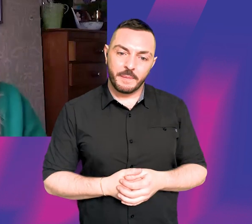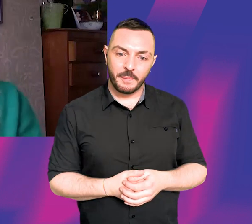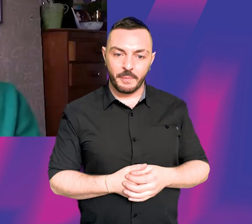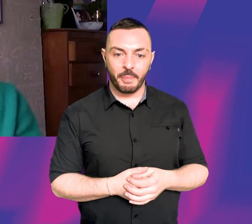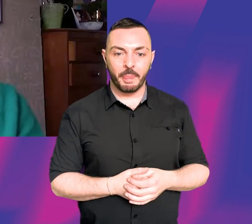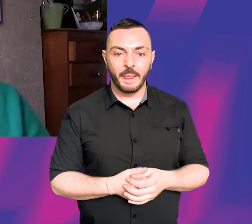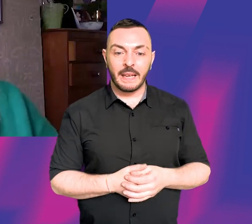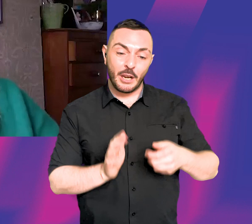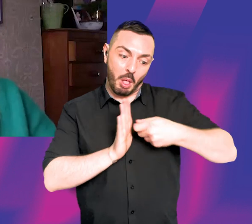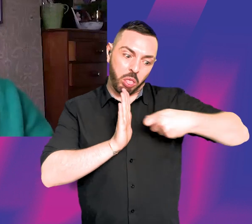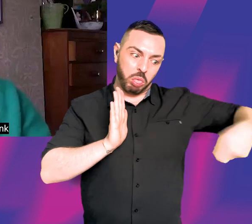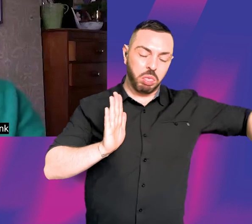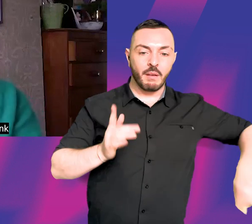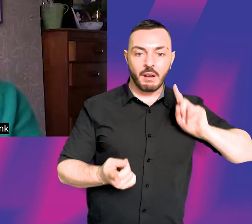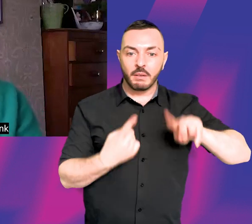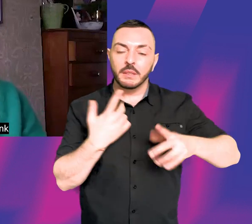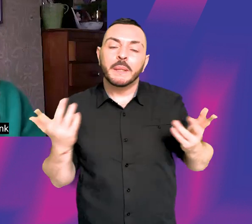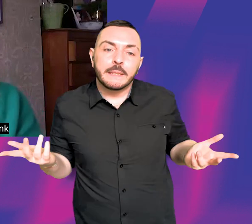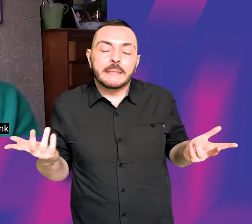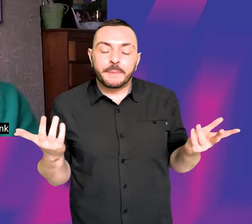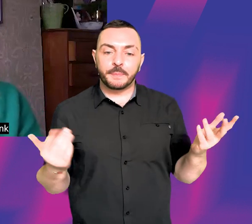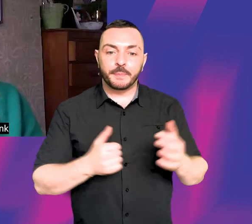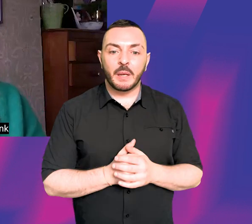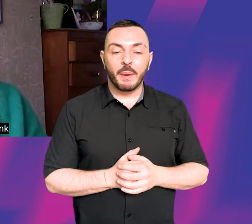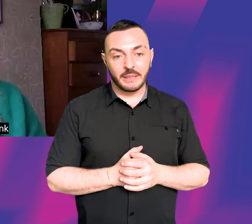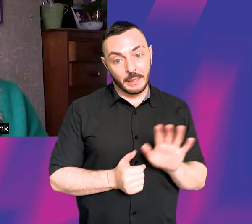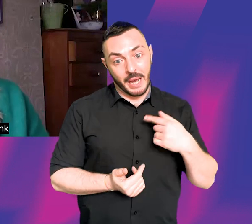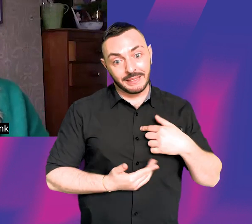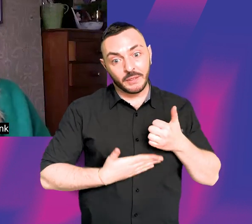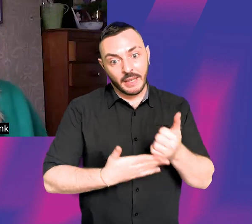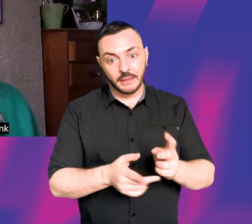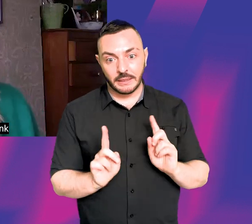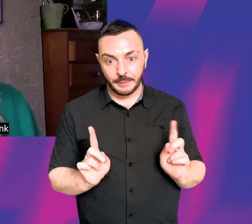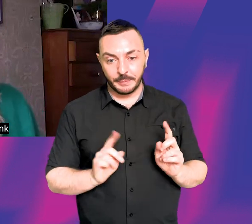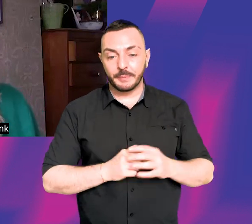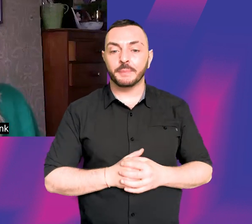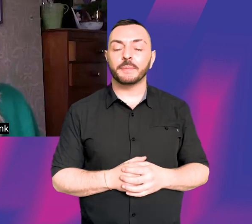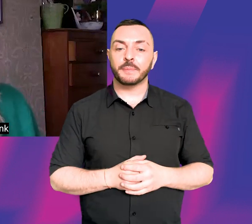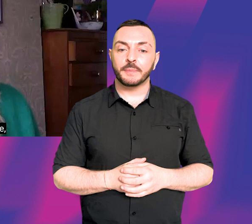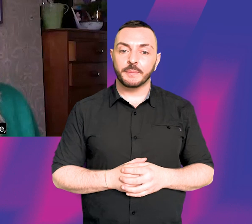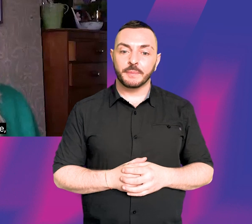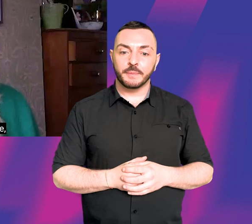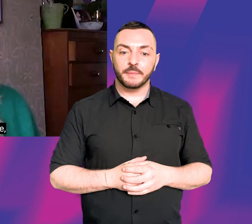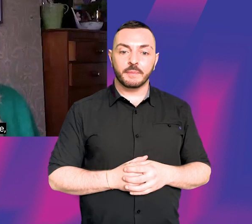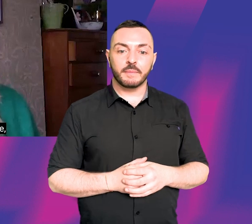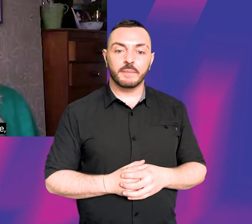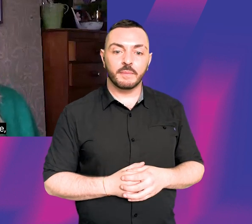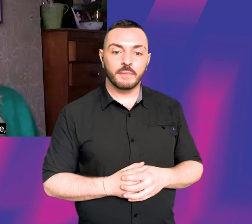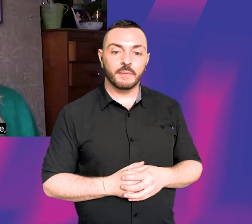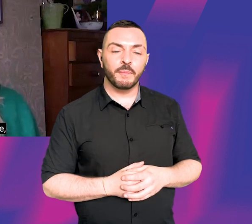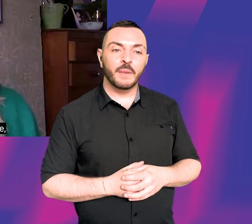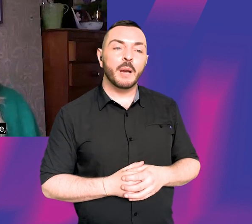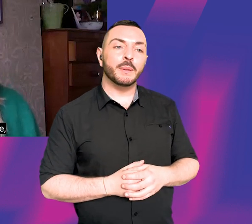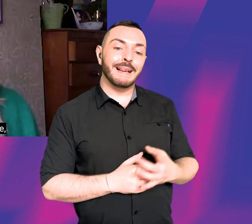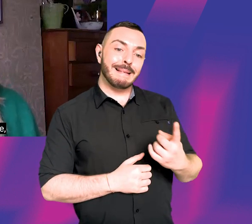very long answer. I think my main advice would be, I think the, the thing about self